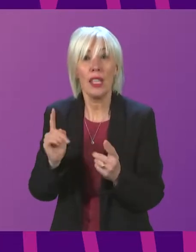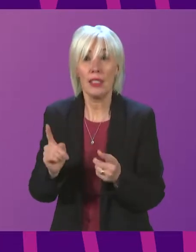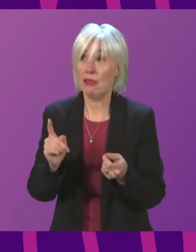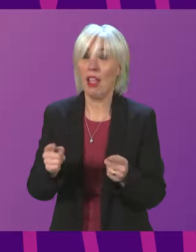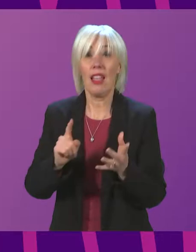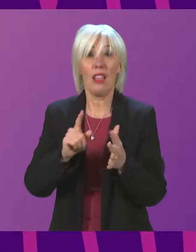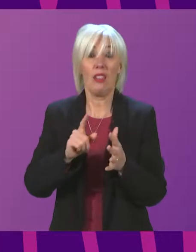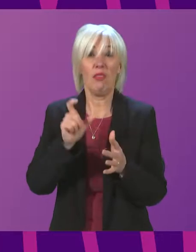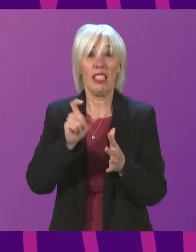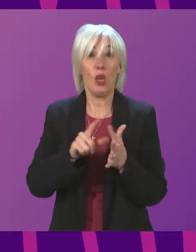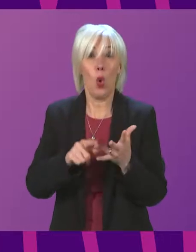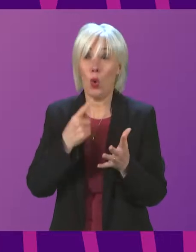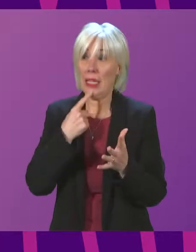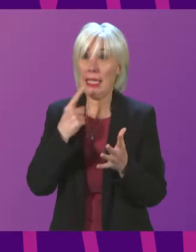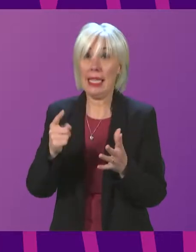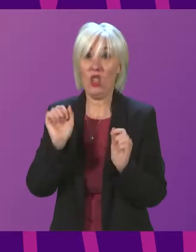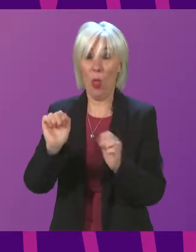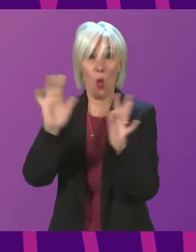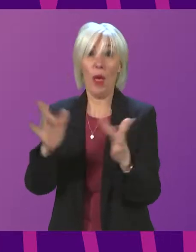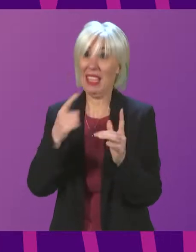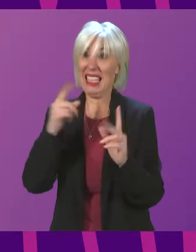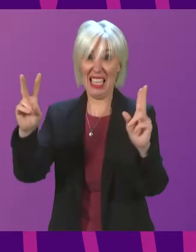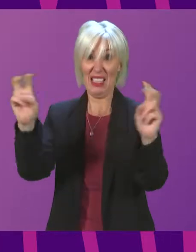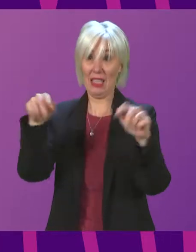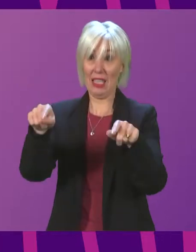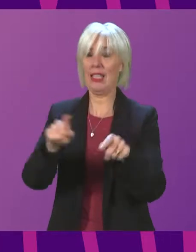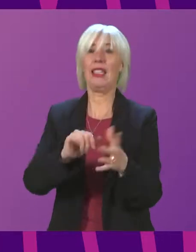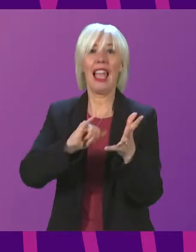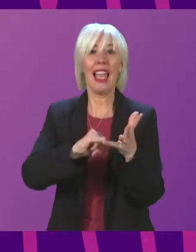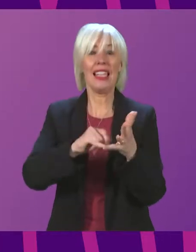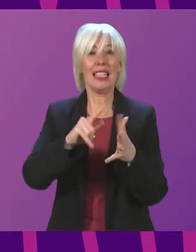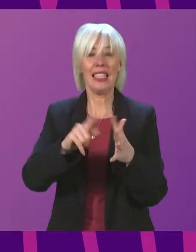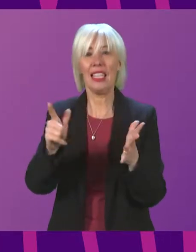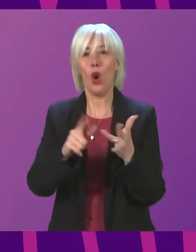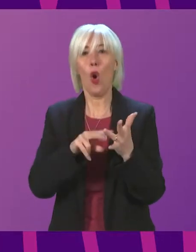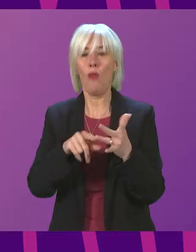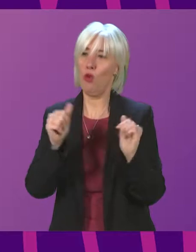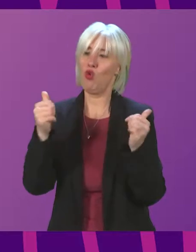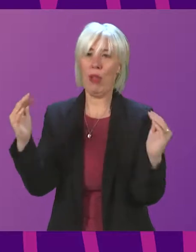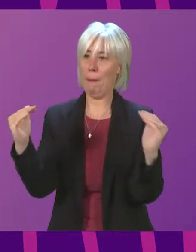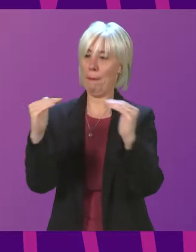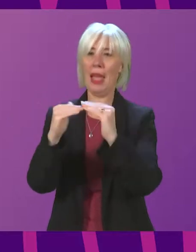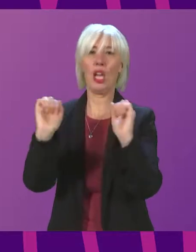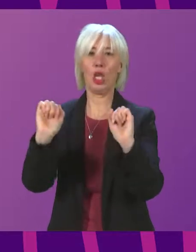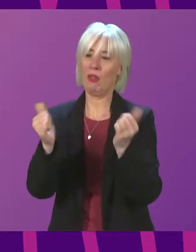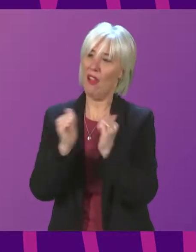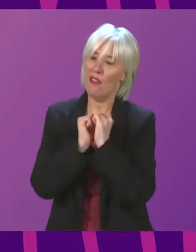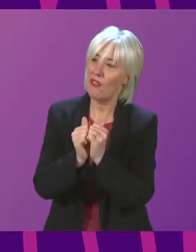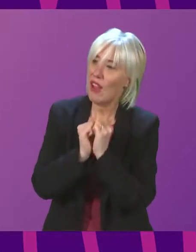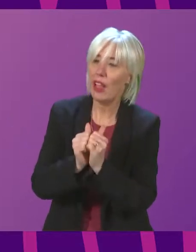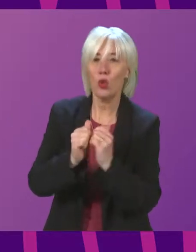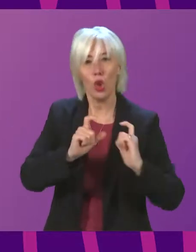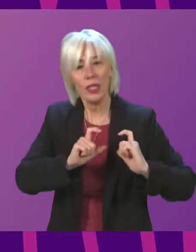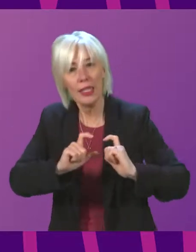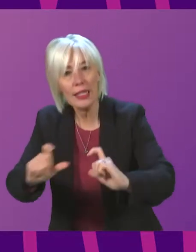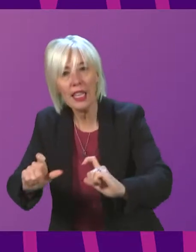Fitzpatrick said, as quoted on their company's own website, SSE and Ovo are a great fit. They share our values on sustainability